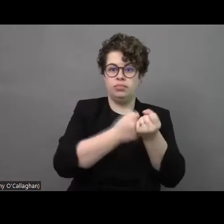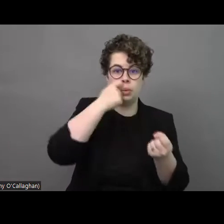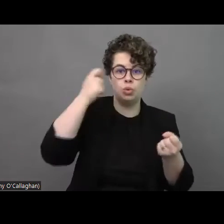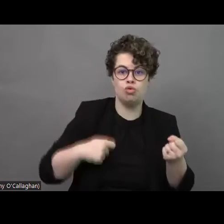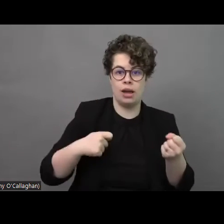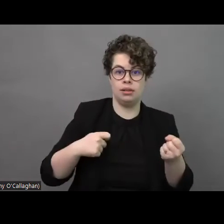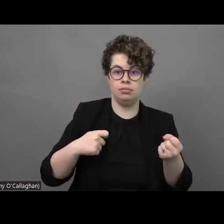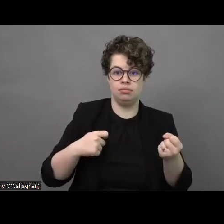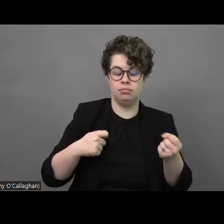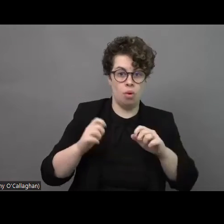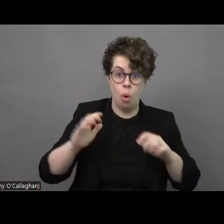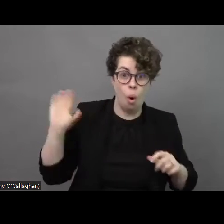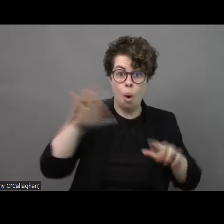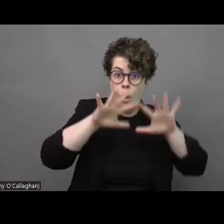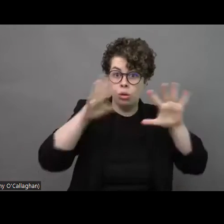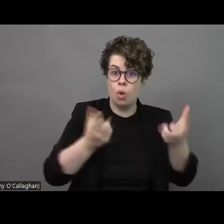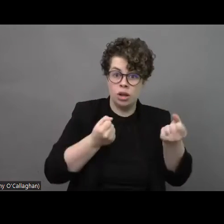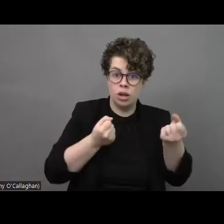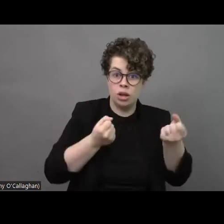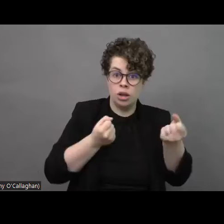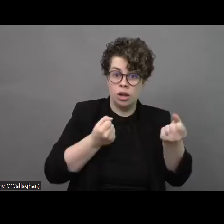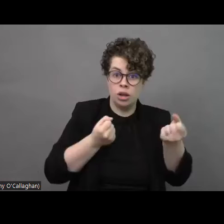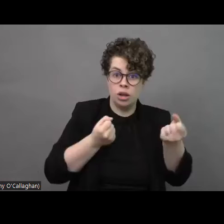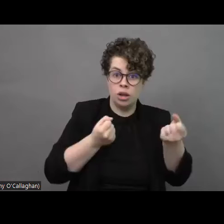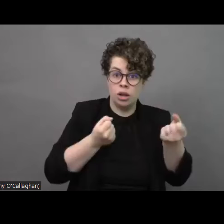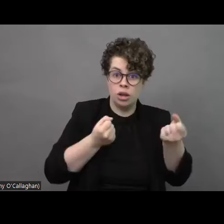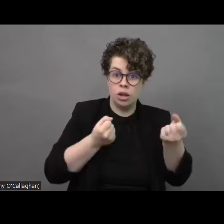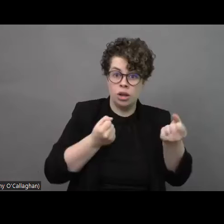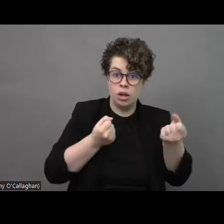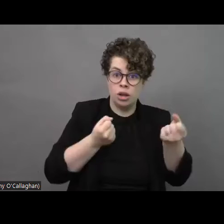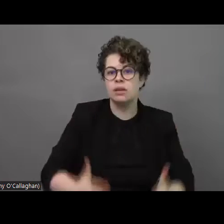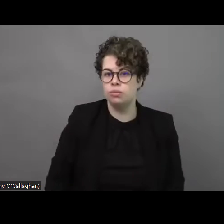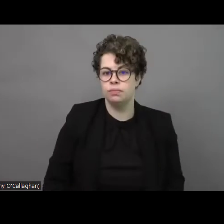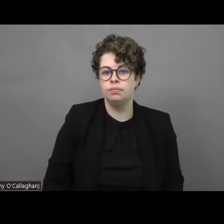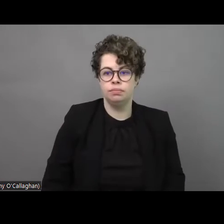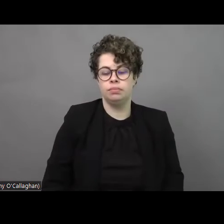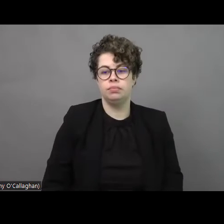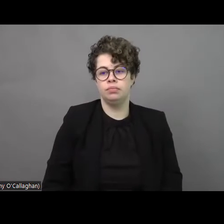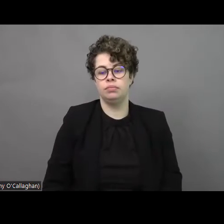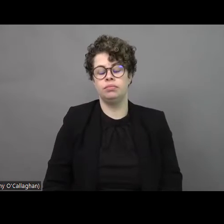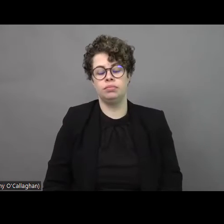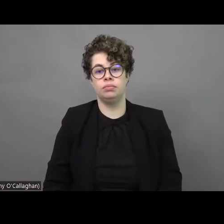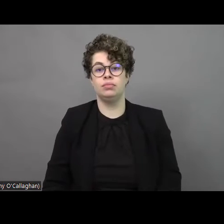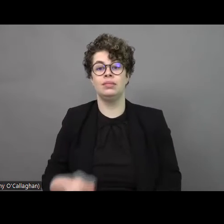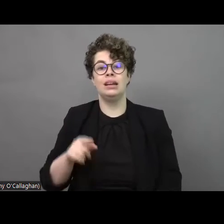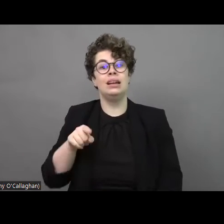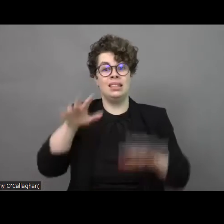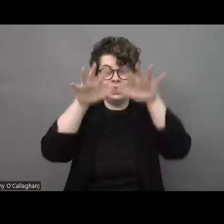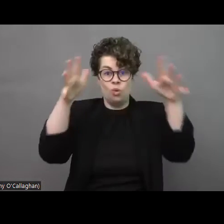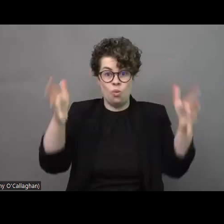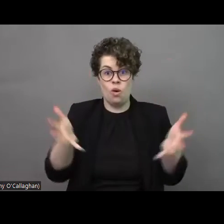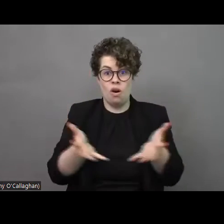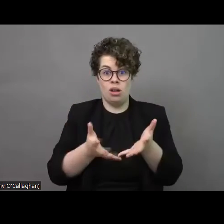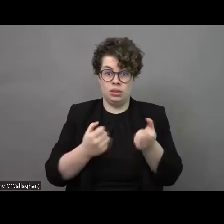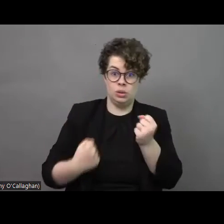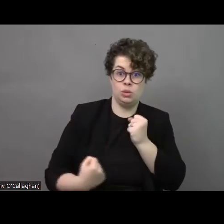Everyone supports us. Thank you. And for that. And also, if this civilized world,